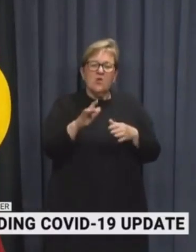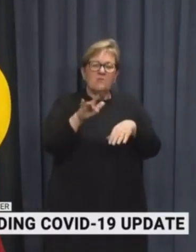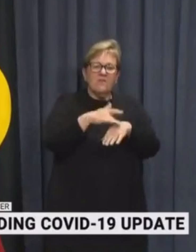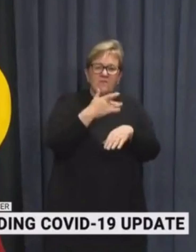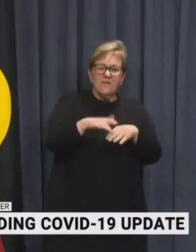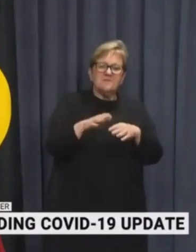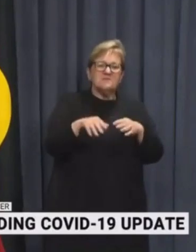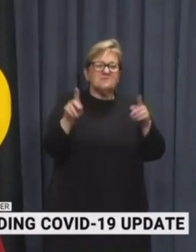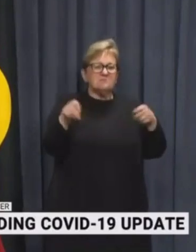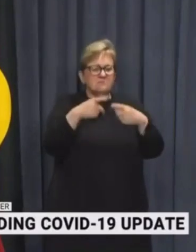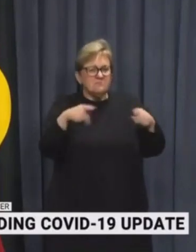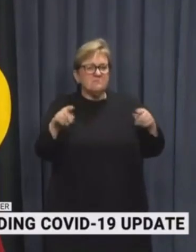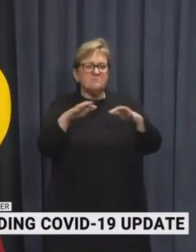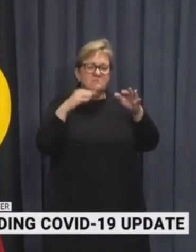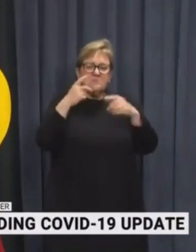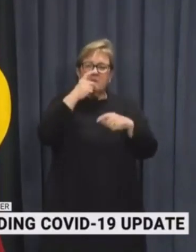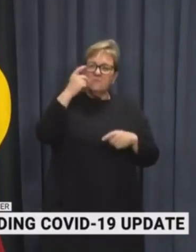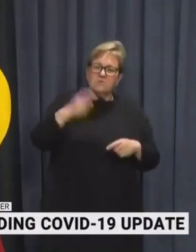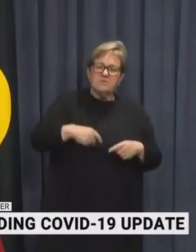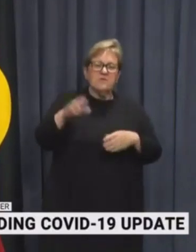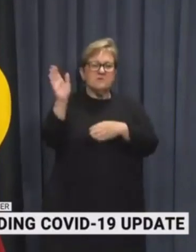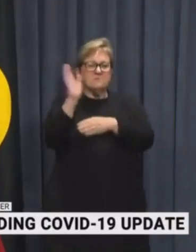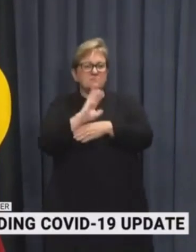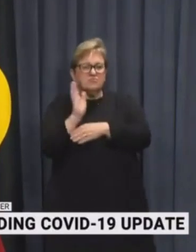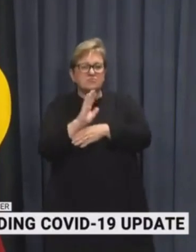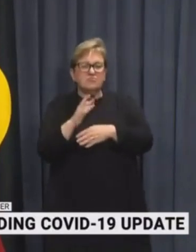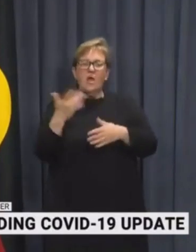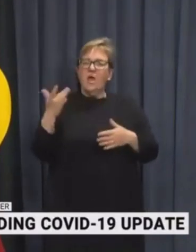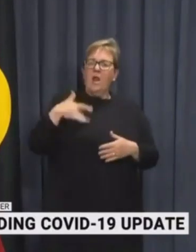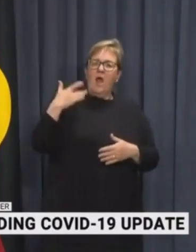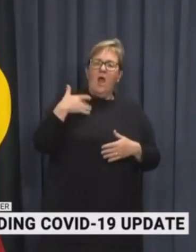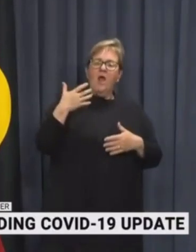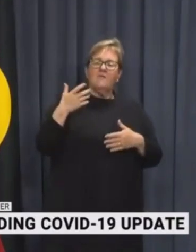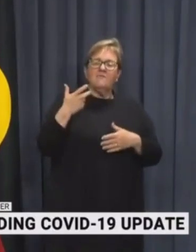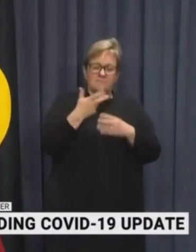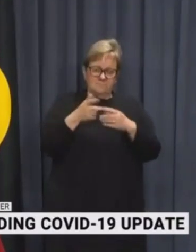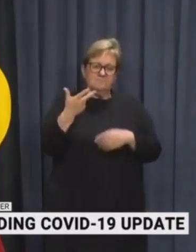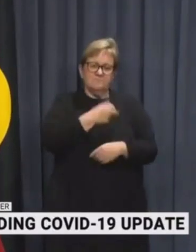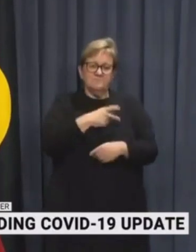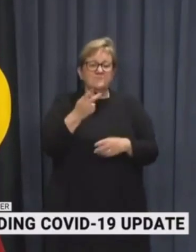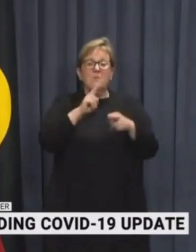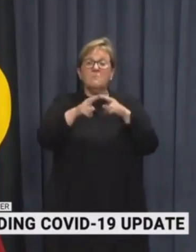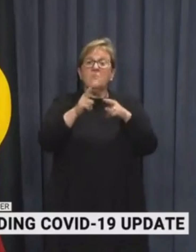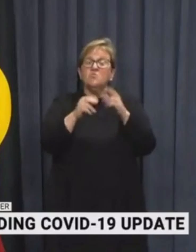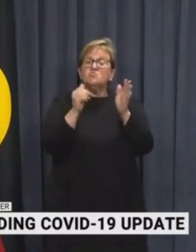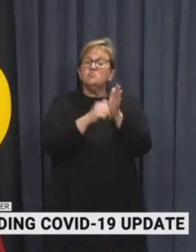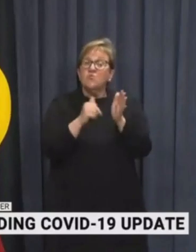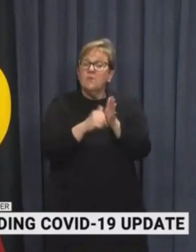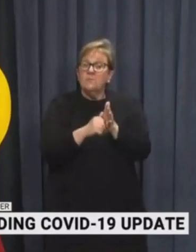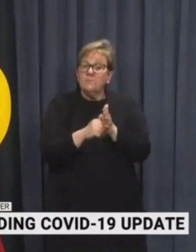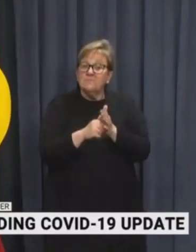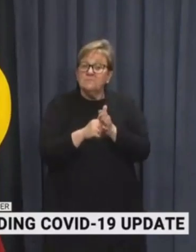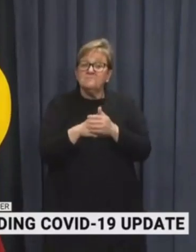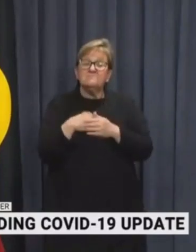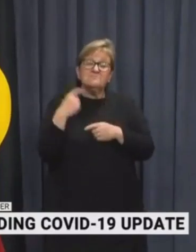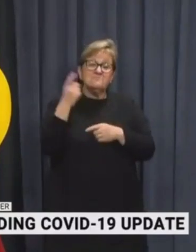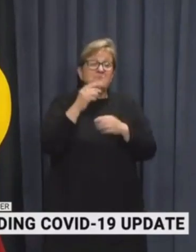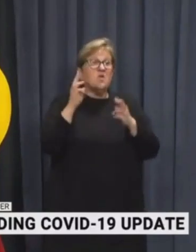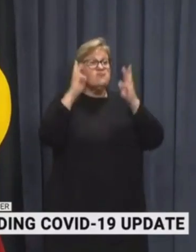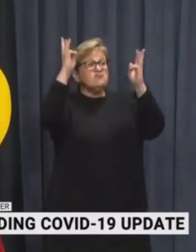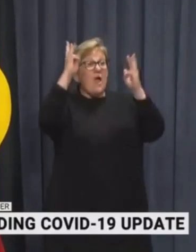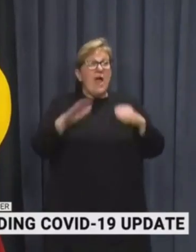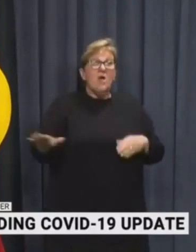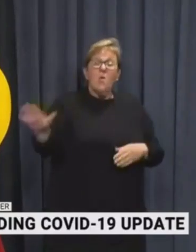theatres, concert halls, museums, cinemas, and live music venues. Bottle shops, the entire Crown